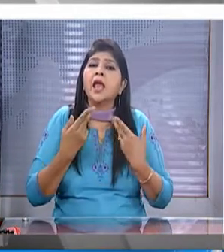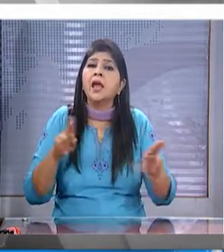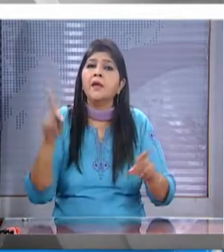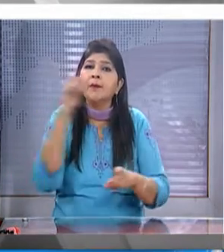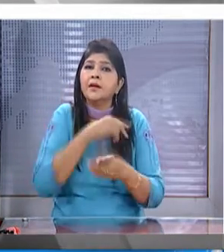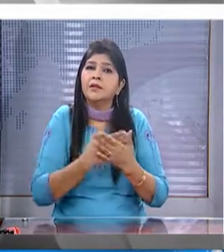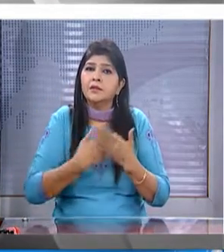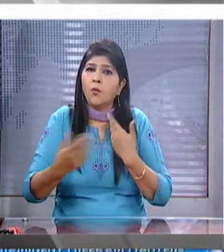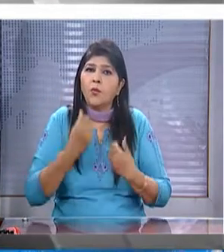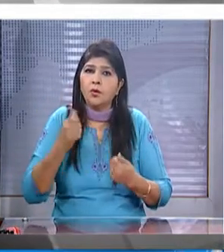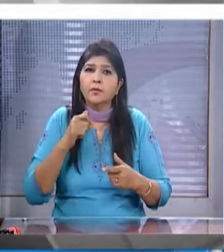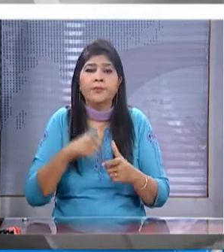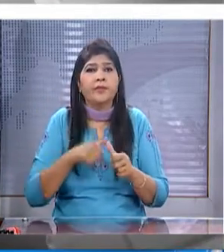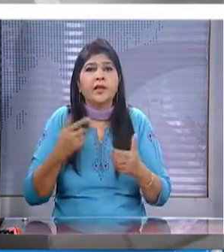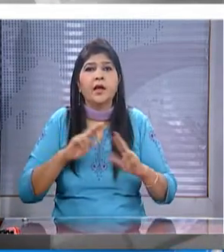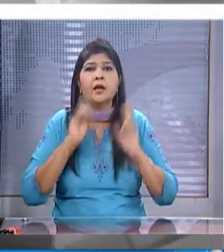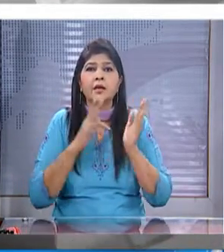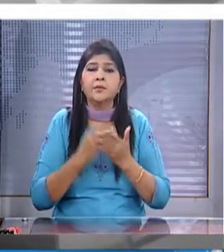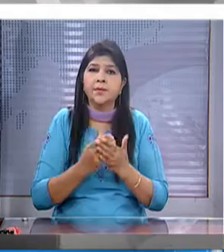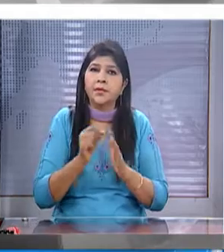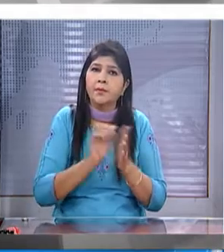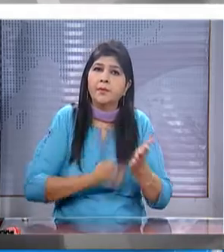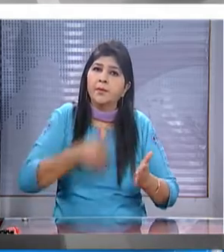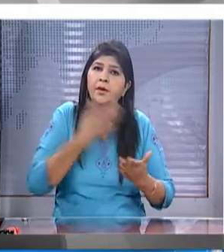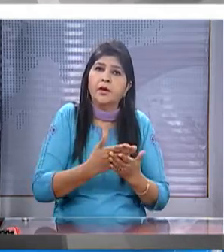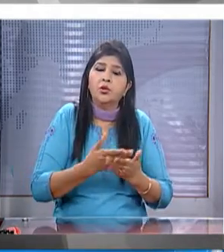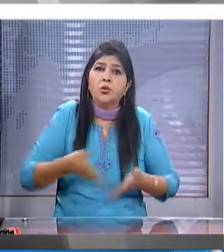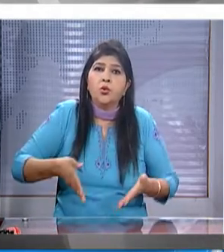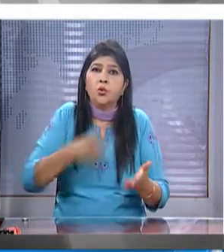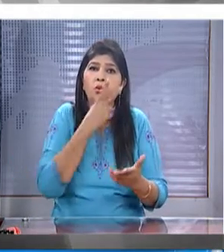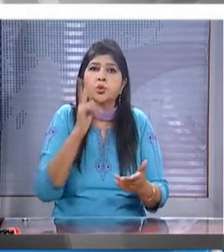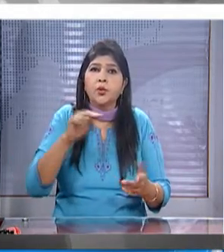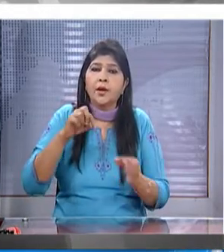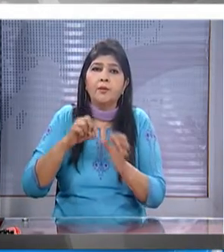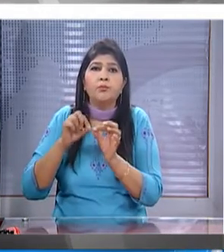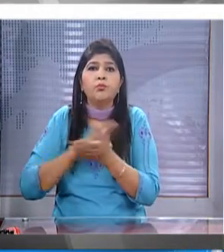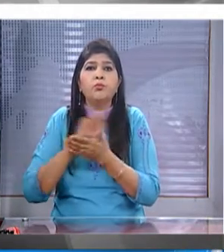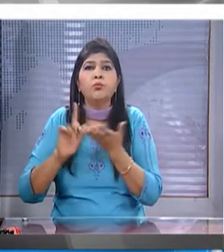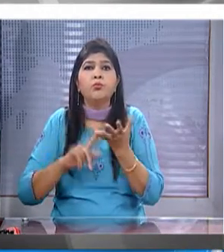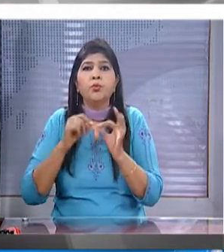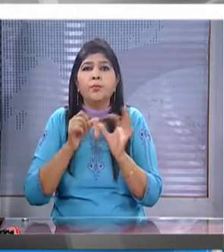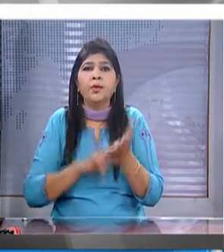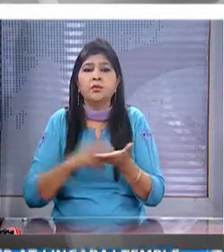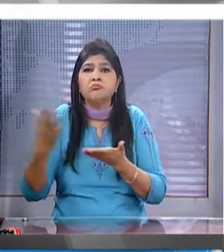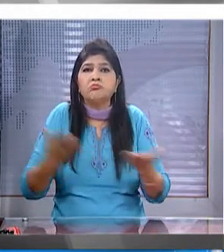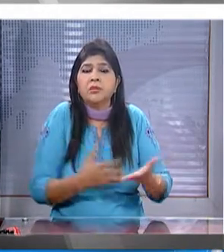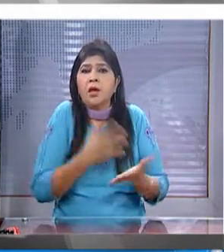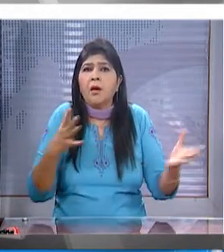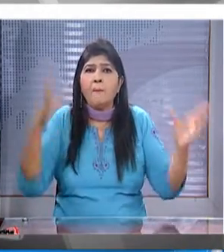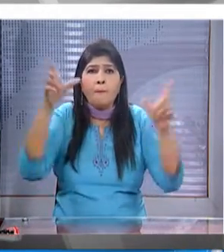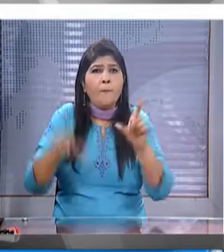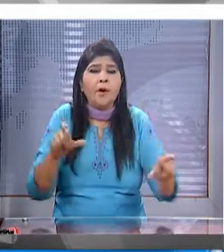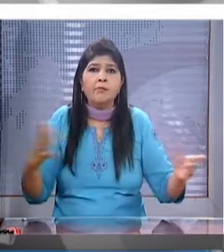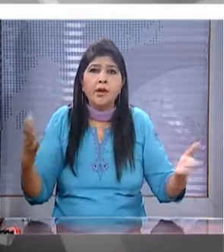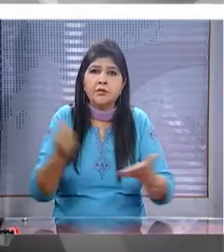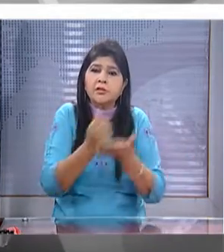in the national executive meet prime minister narendra modhi held a road show at bhuvaneshwar and received great public support